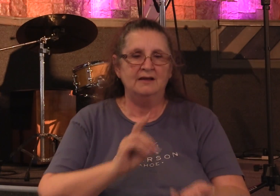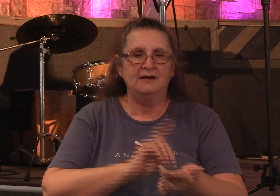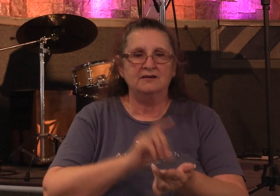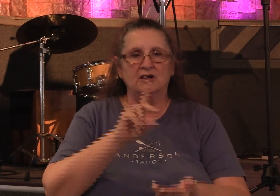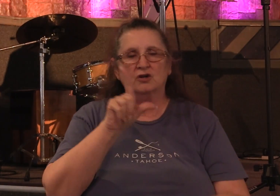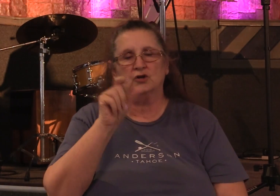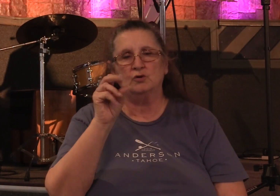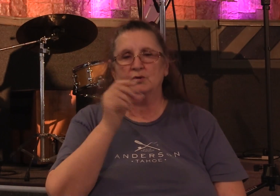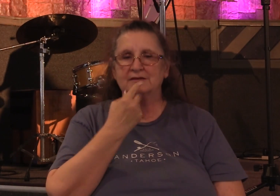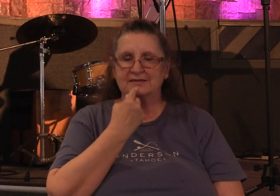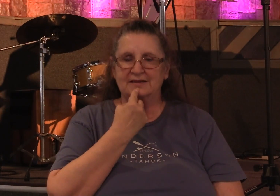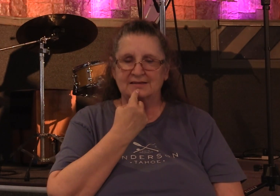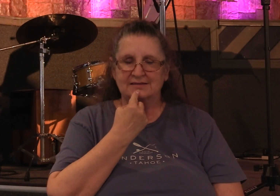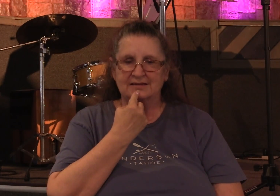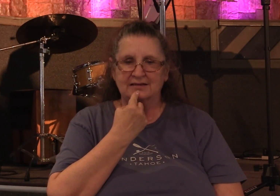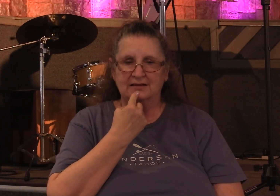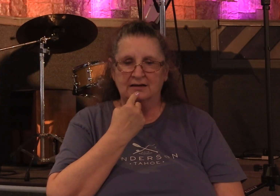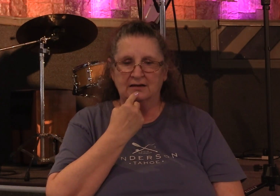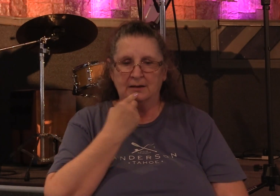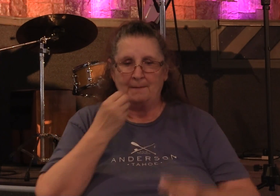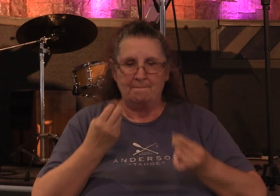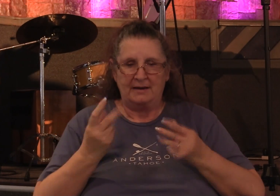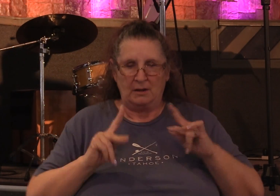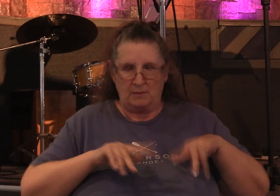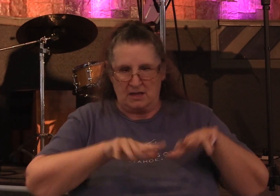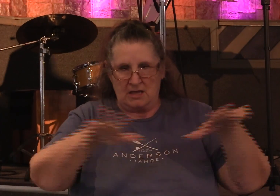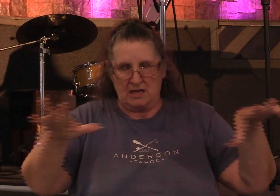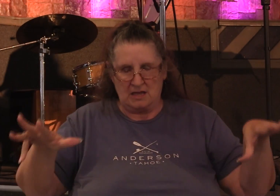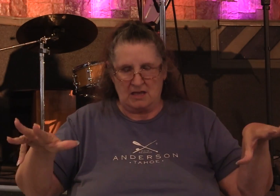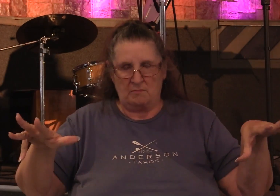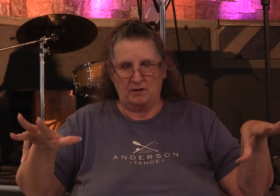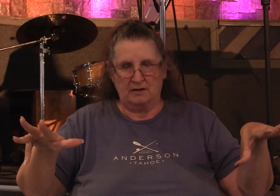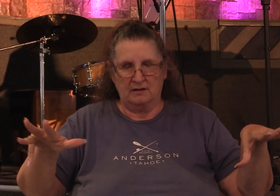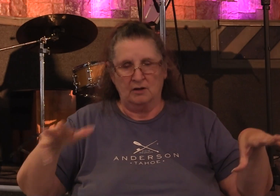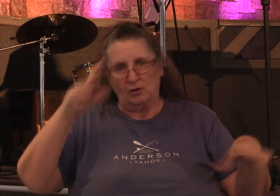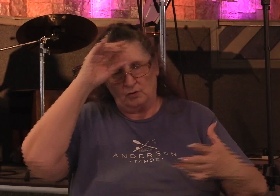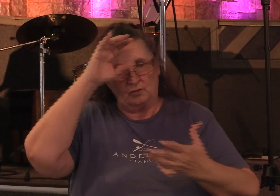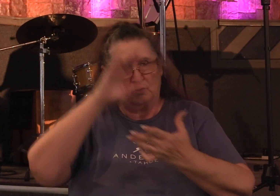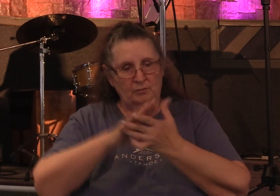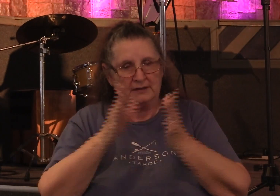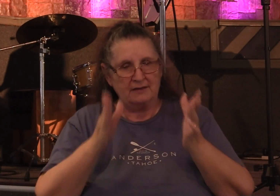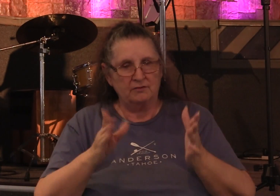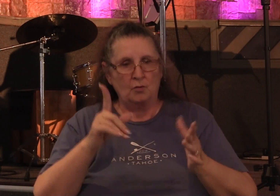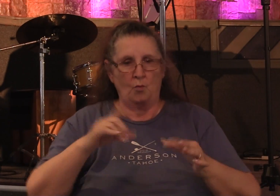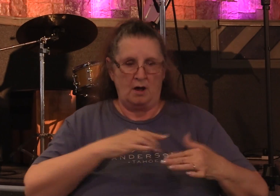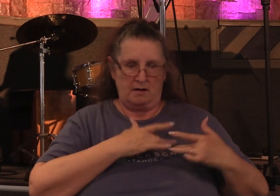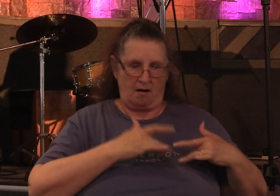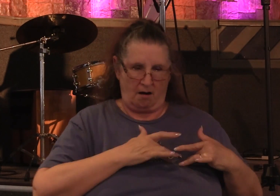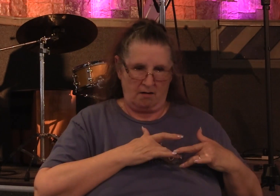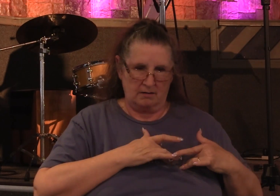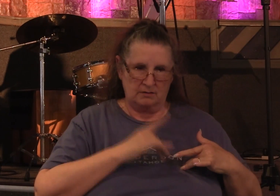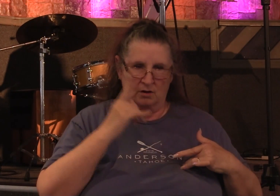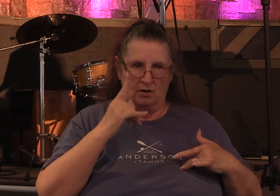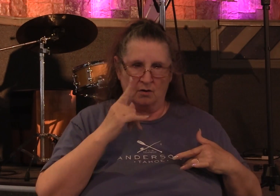us this. He says, Now the multitude of those who believed were of one heart and one soul.